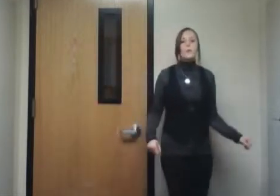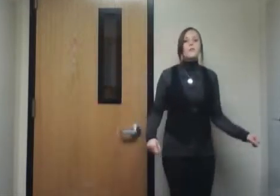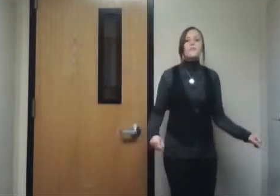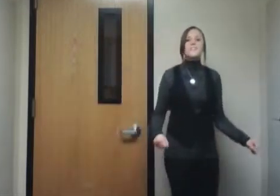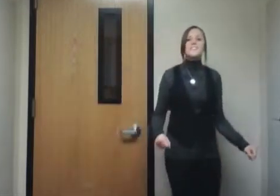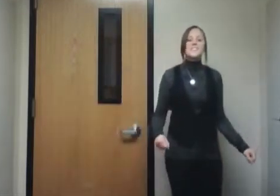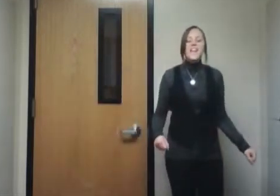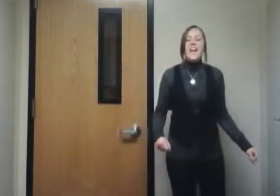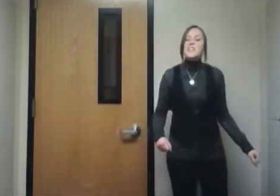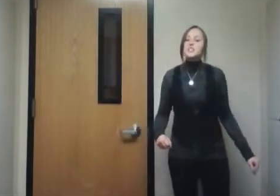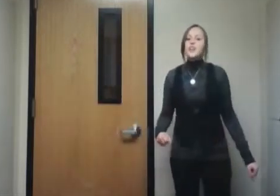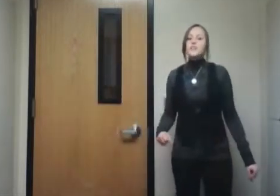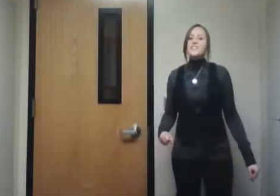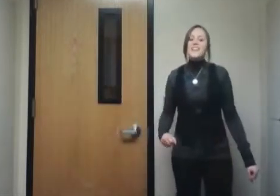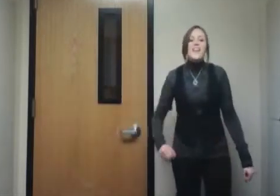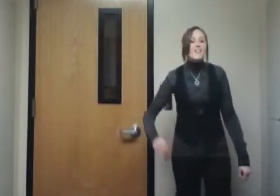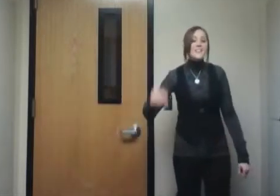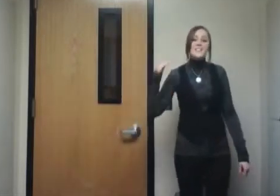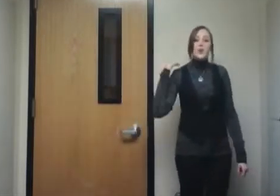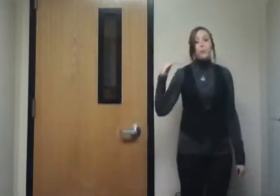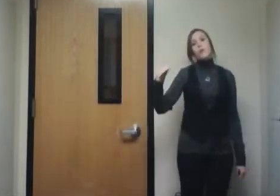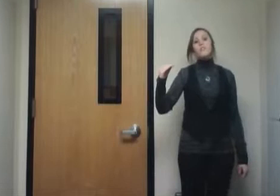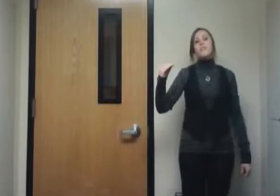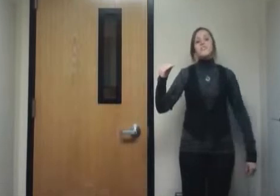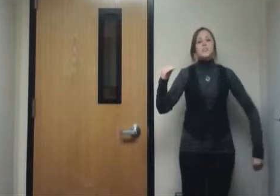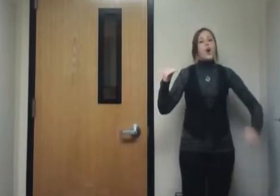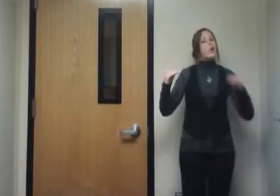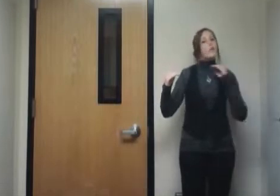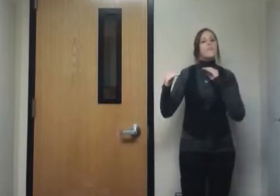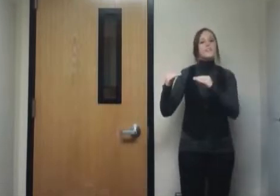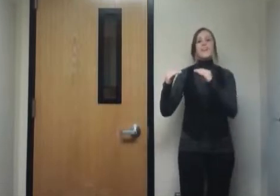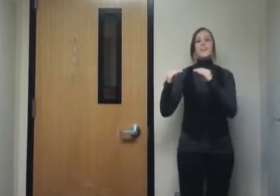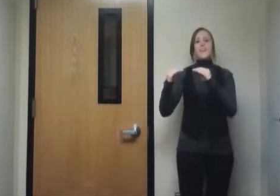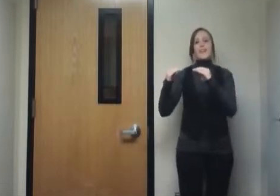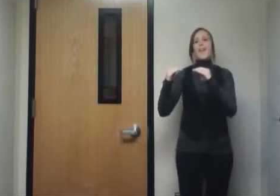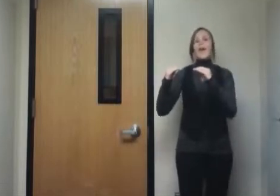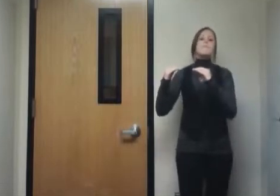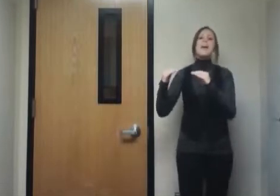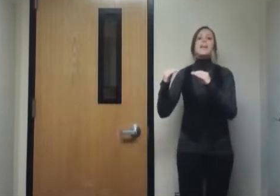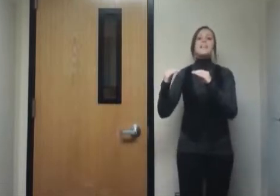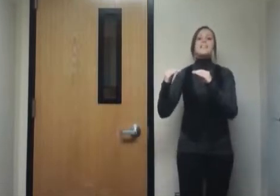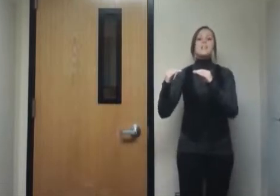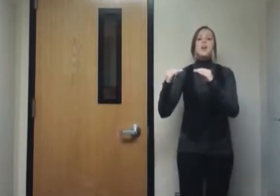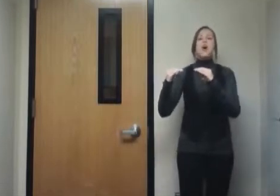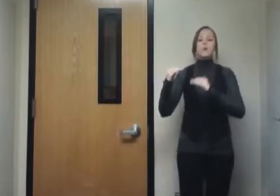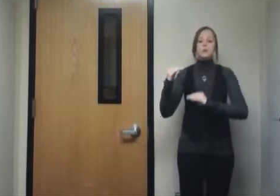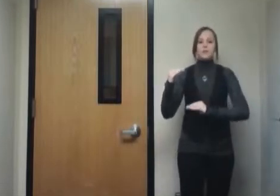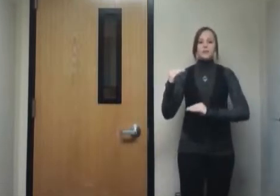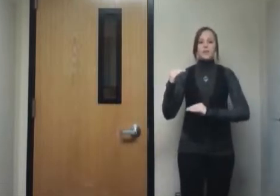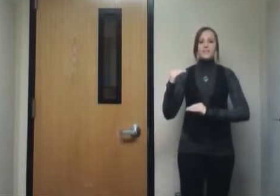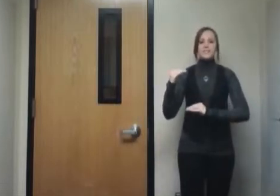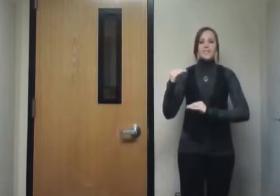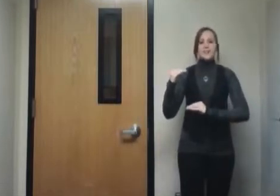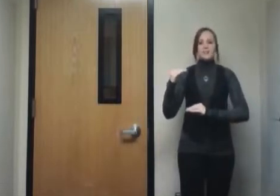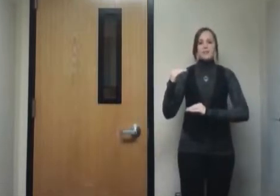worthless. As John Green said, things that are worthless are worth nothing, and pennies are worth much less than nothing.